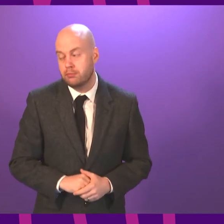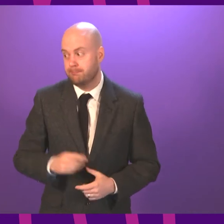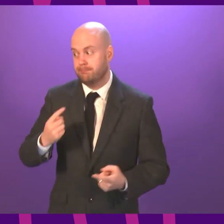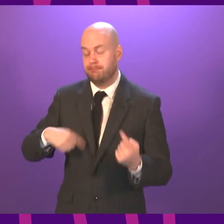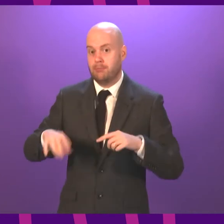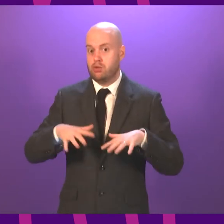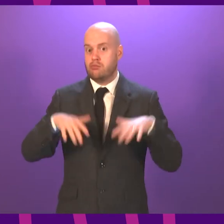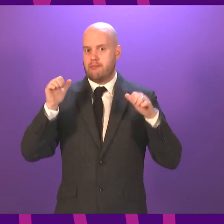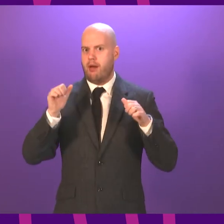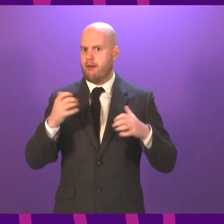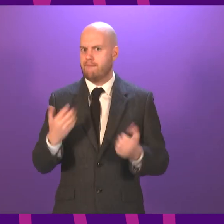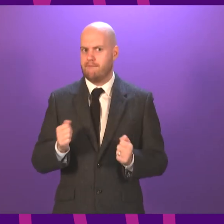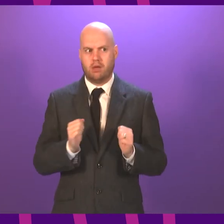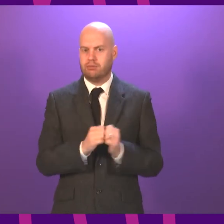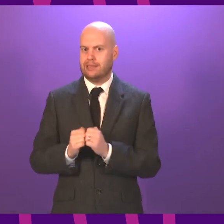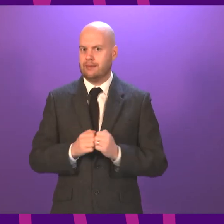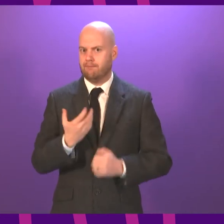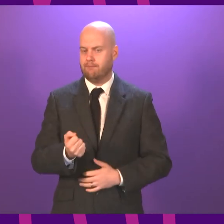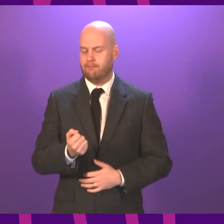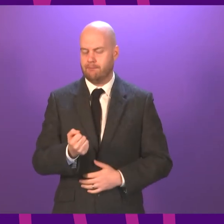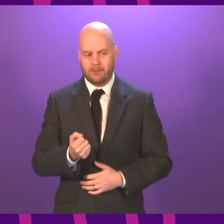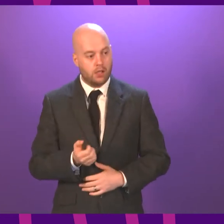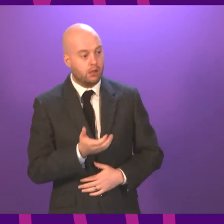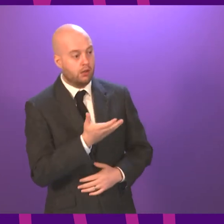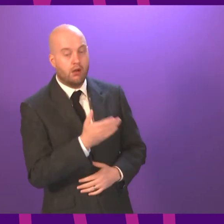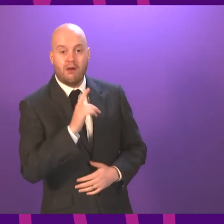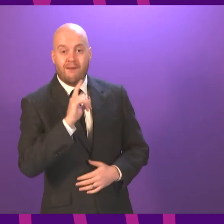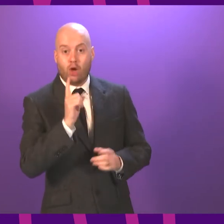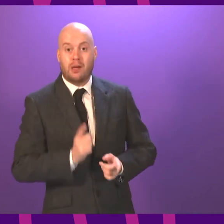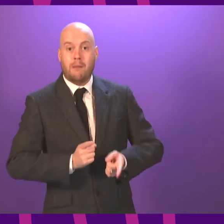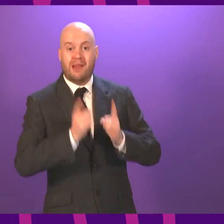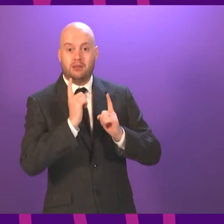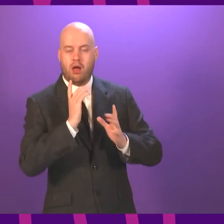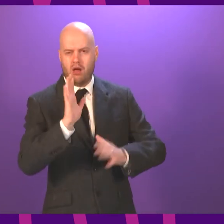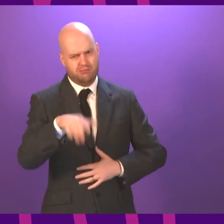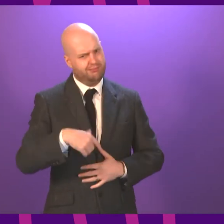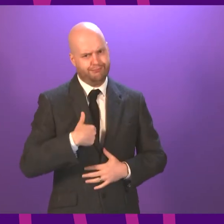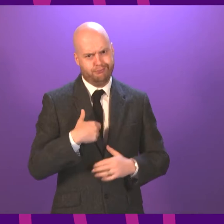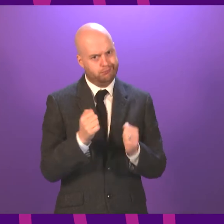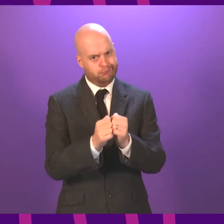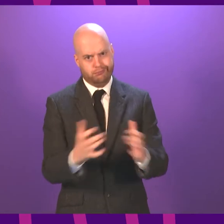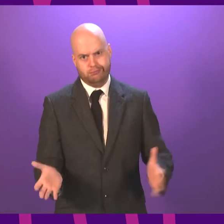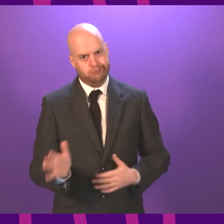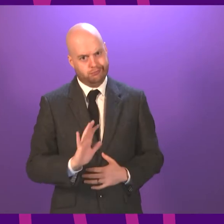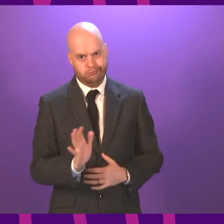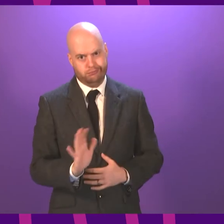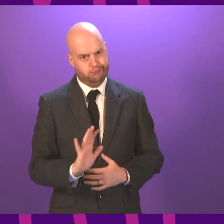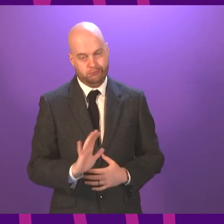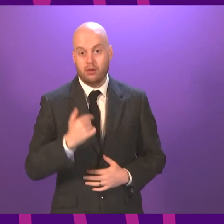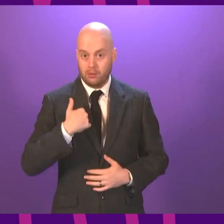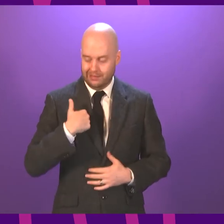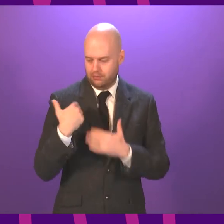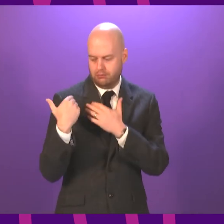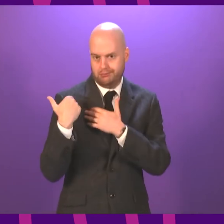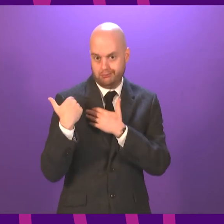I don't agree with that, but it is my duty to persuade young people and their parents across the country that while